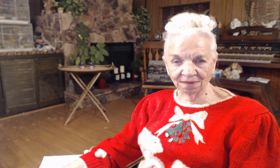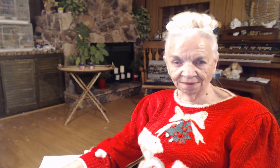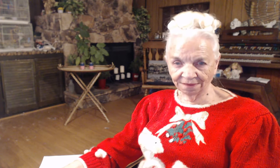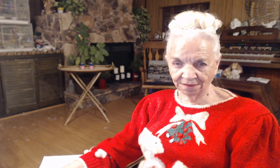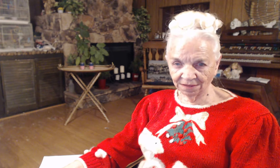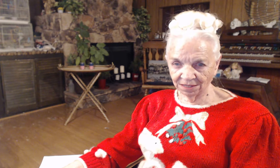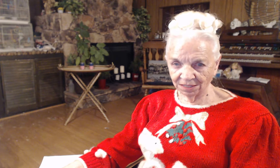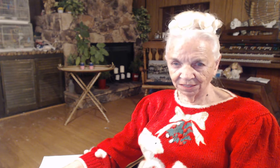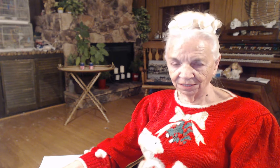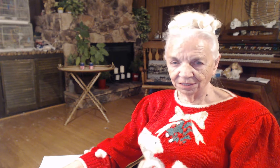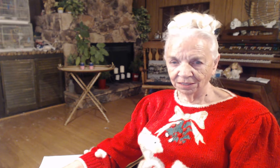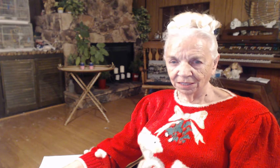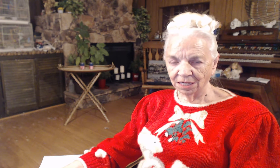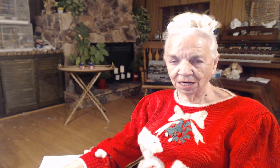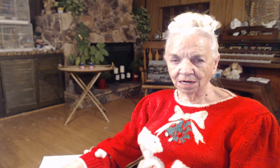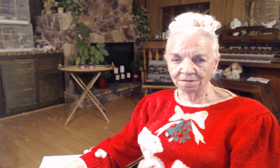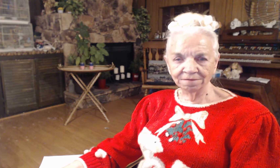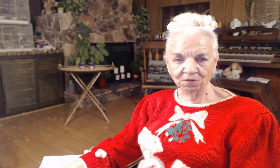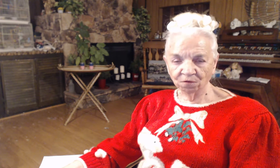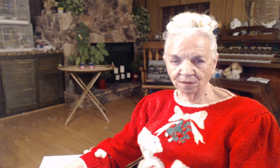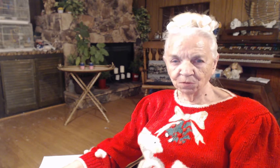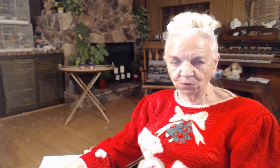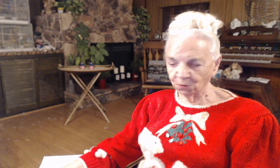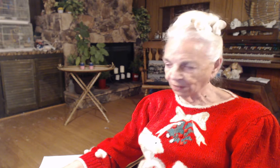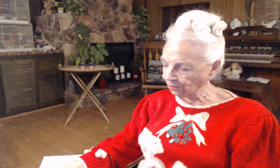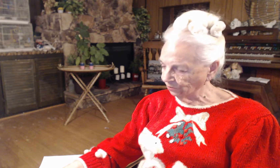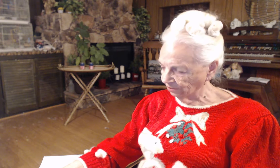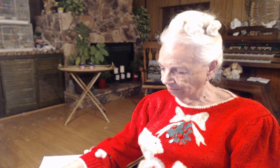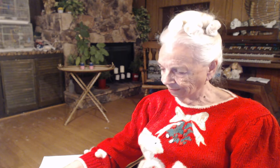of November 2016.